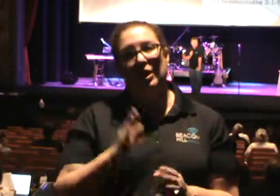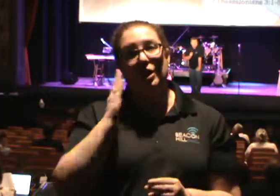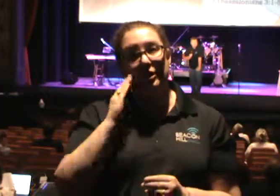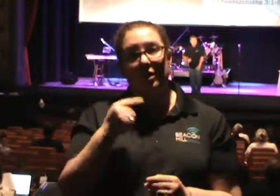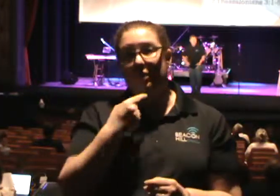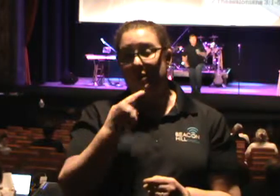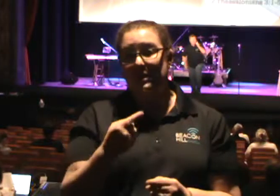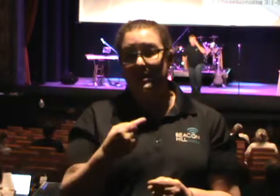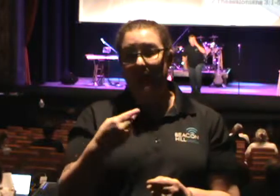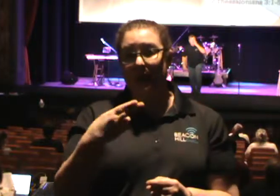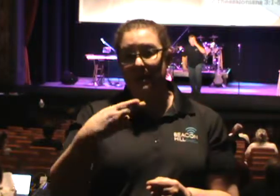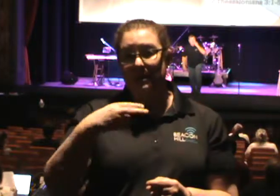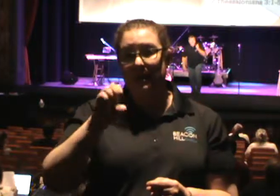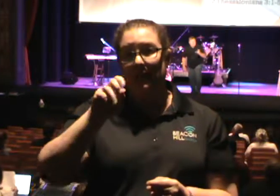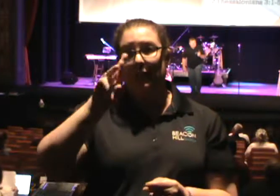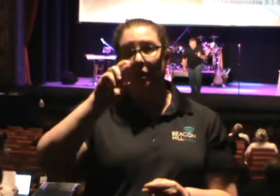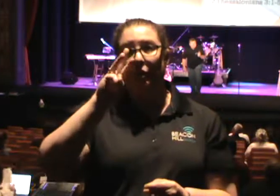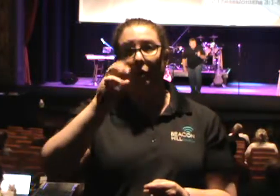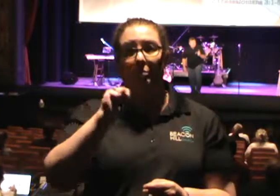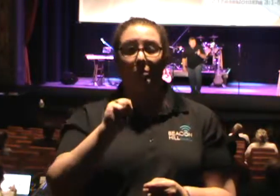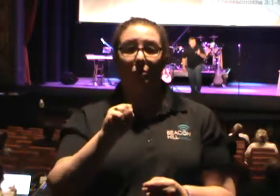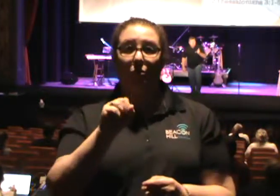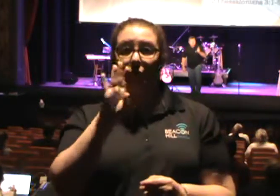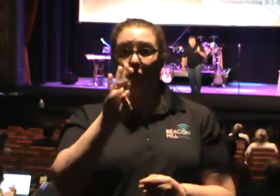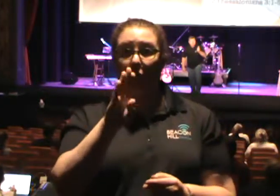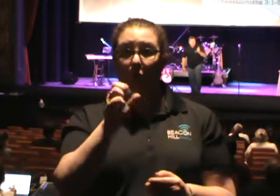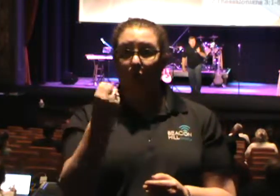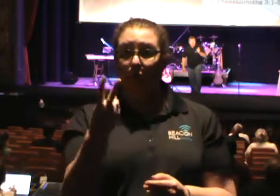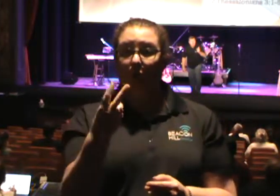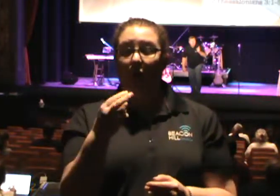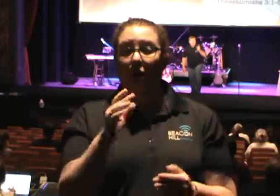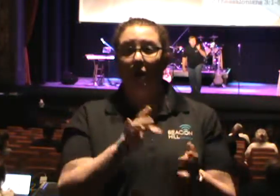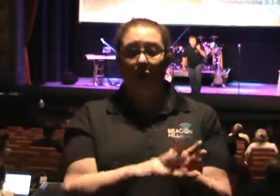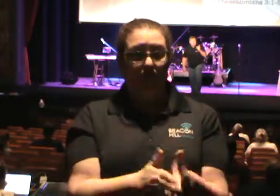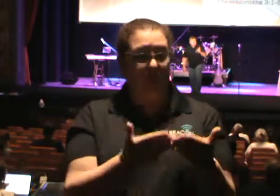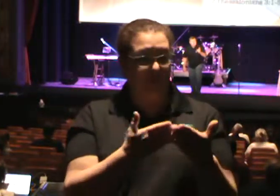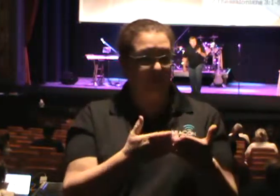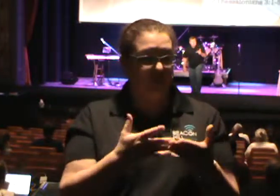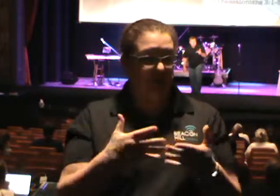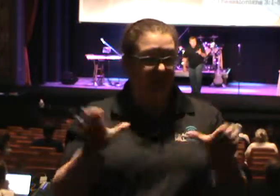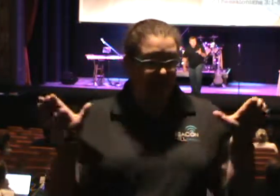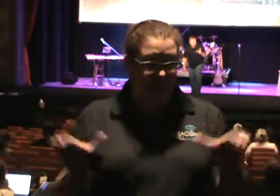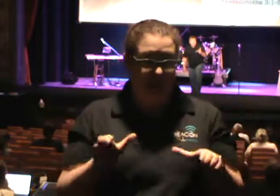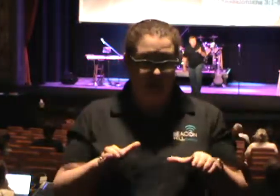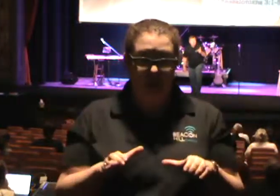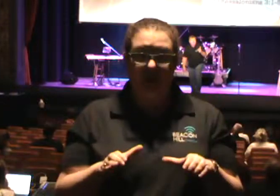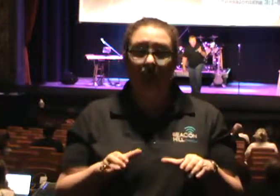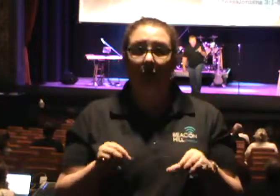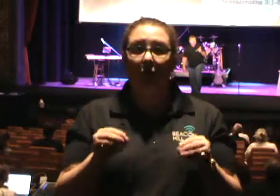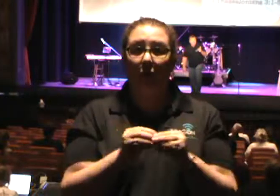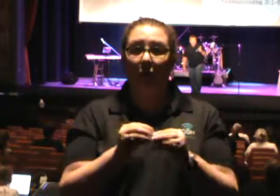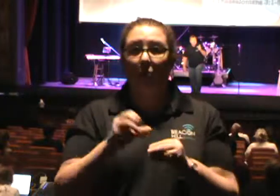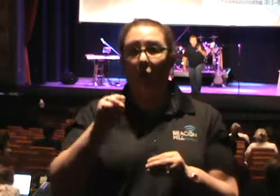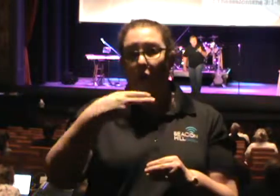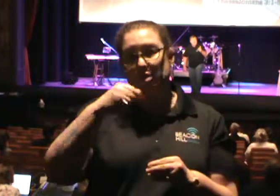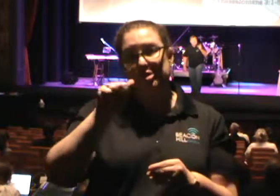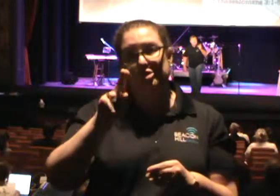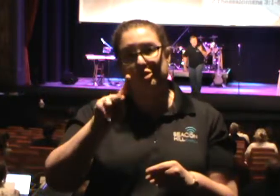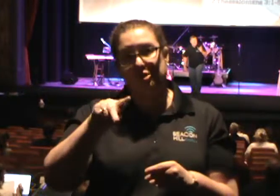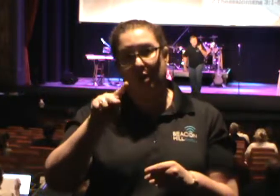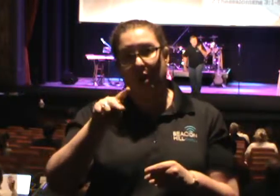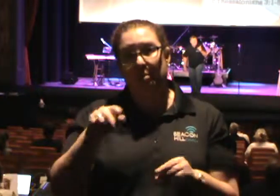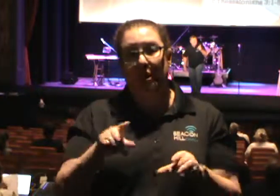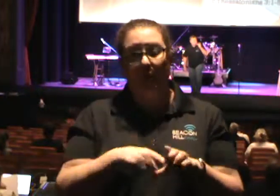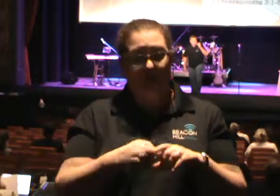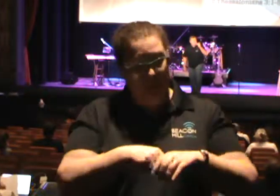Hebrews 4.12 that the Word of God is active, sharper than any two-edged sword. My God